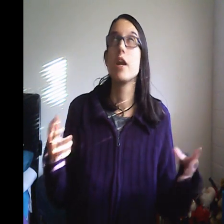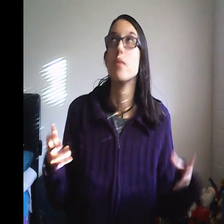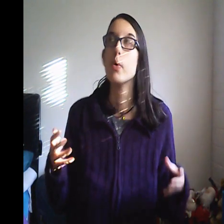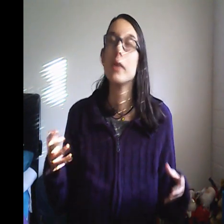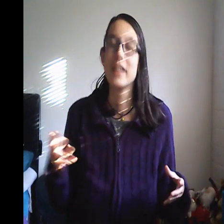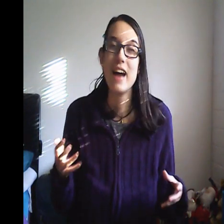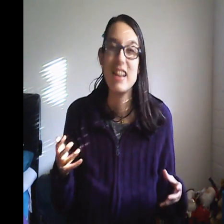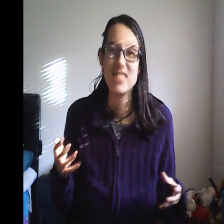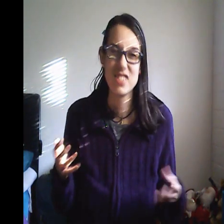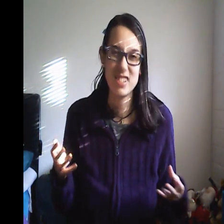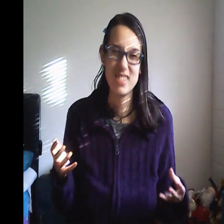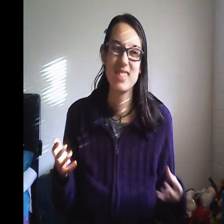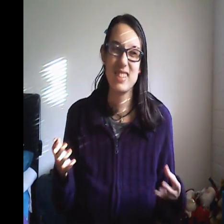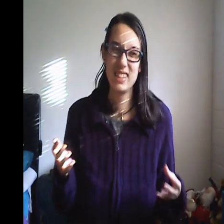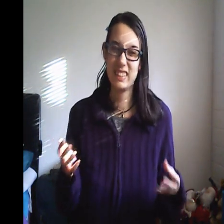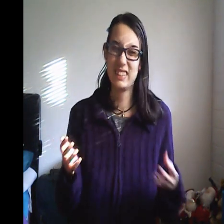buying 30 makeup organizers.